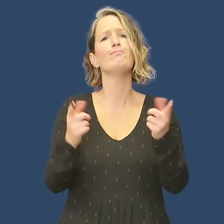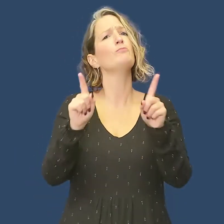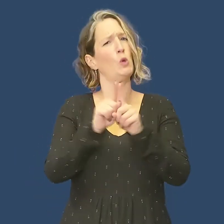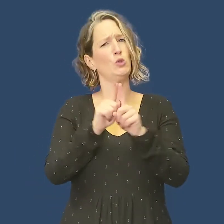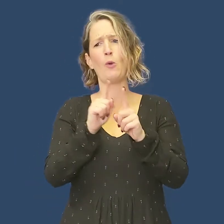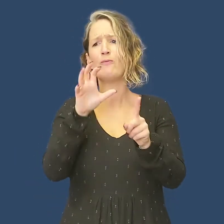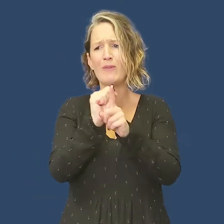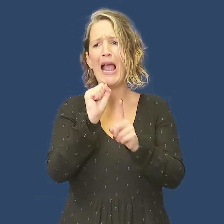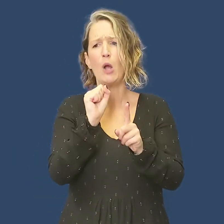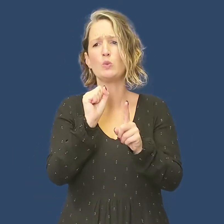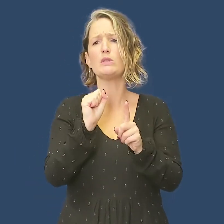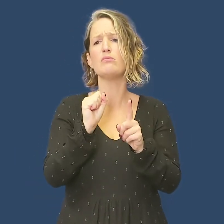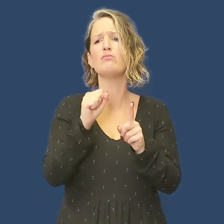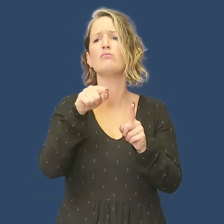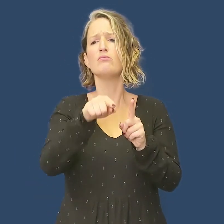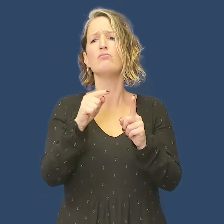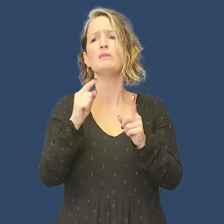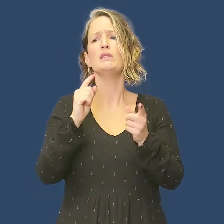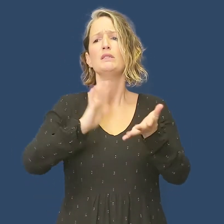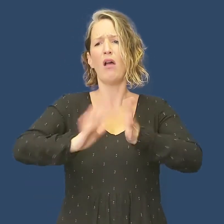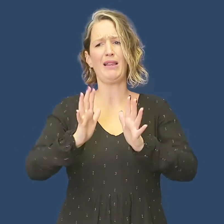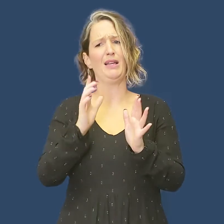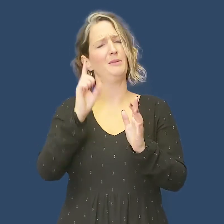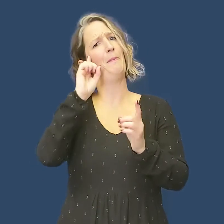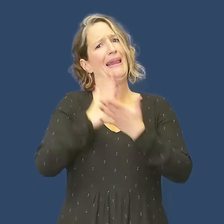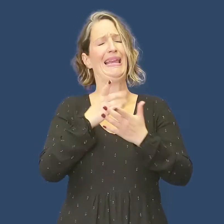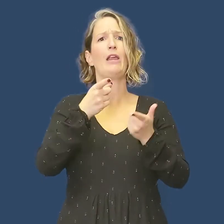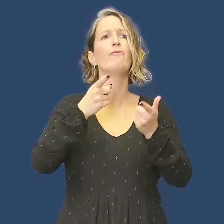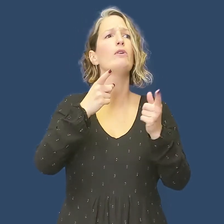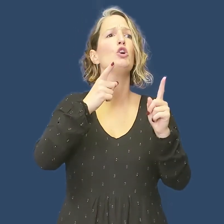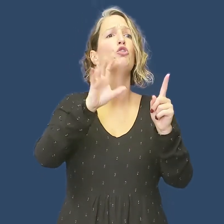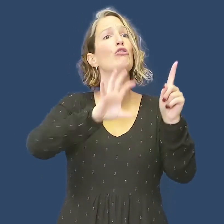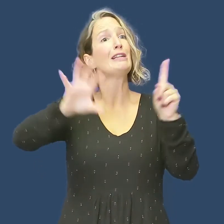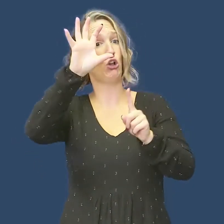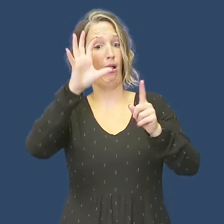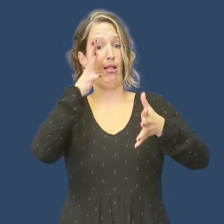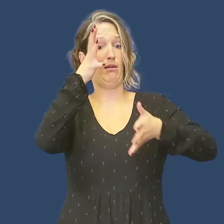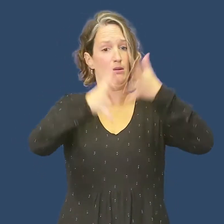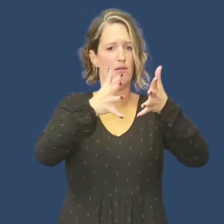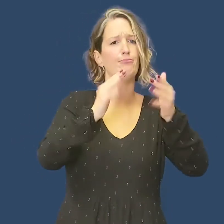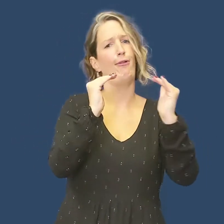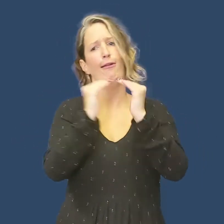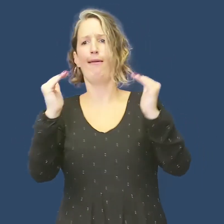We also found that people believe that regional variation is an equivalent to different accents heard in spoken language.